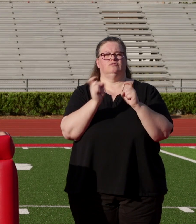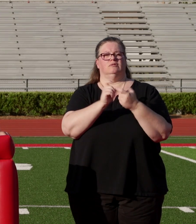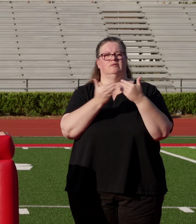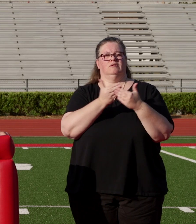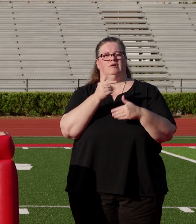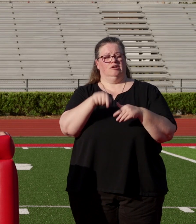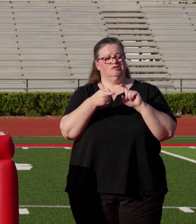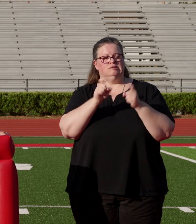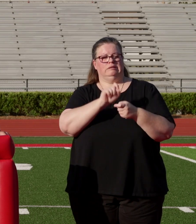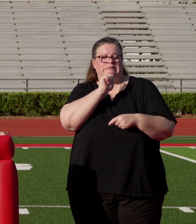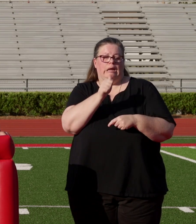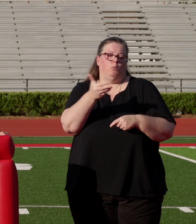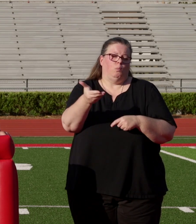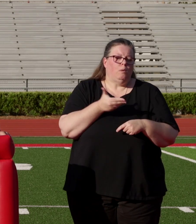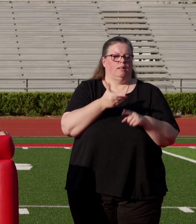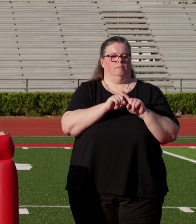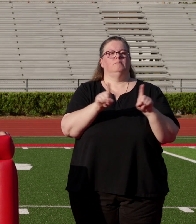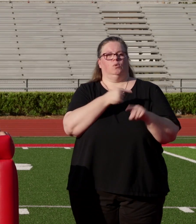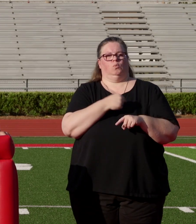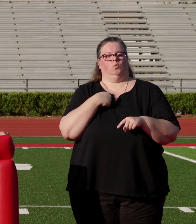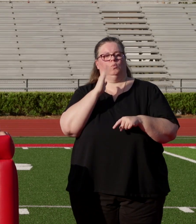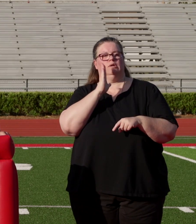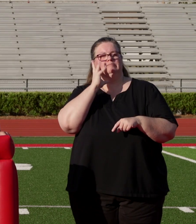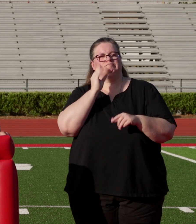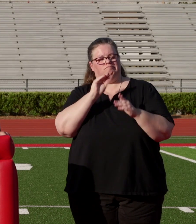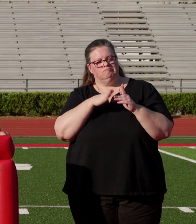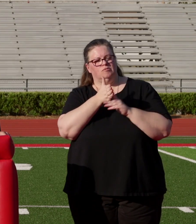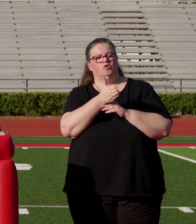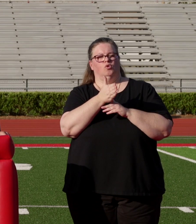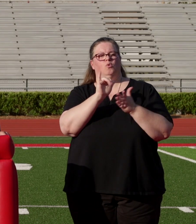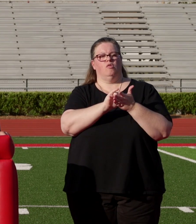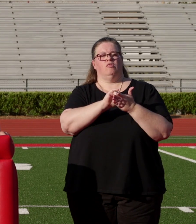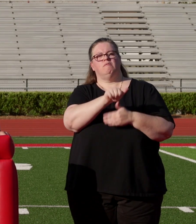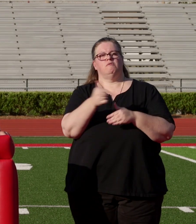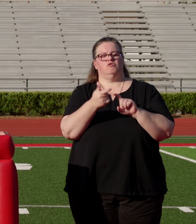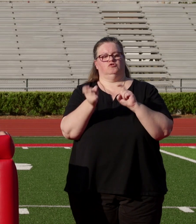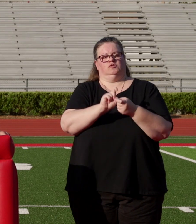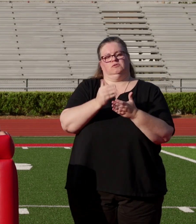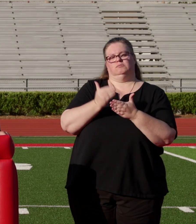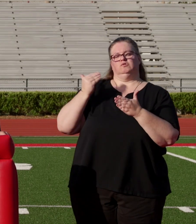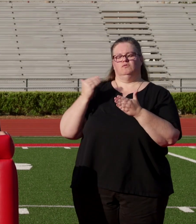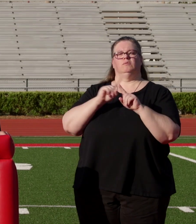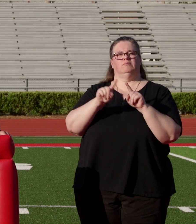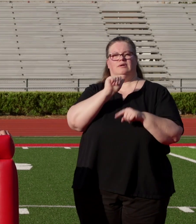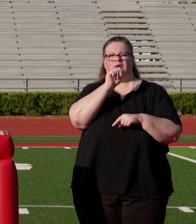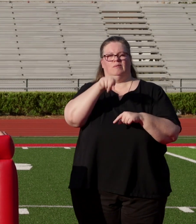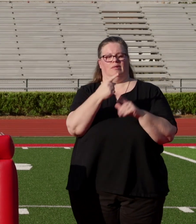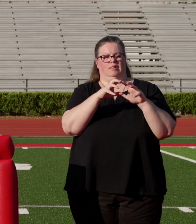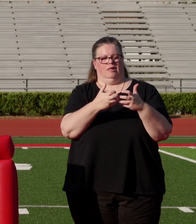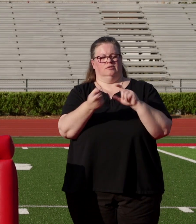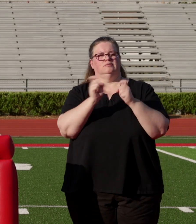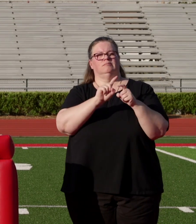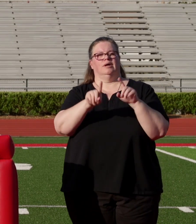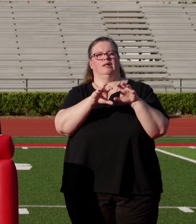haven't exactly been welcome, we will get through this as we have gone through all the other changes before us. We are not only the class of change, but